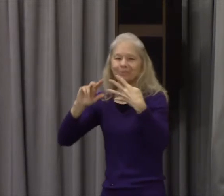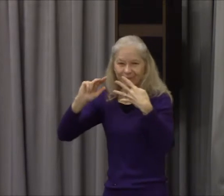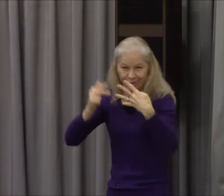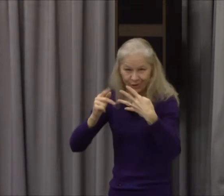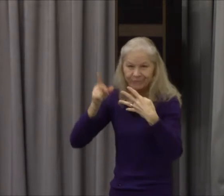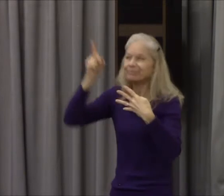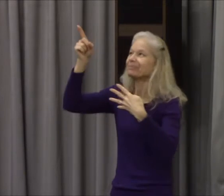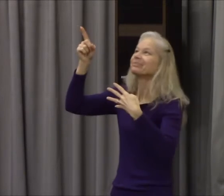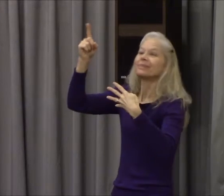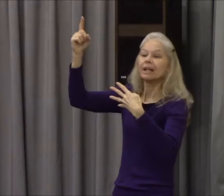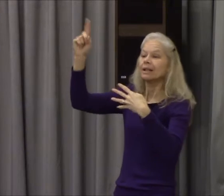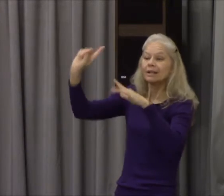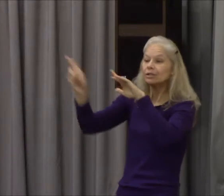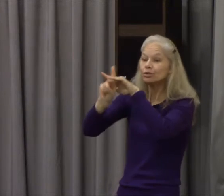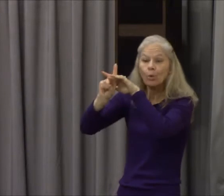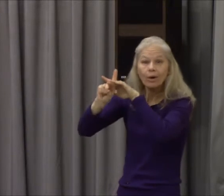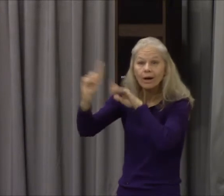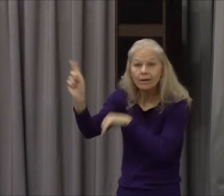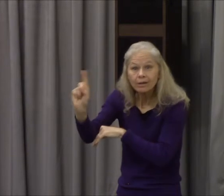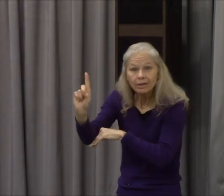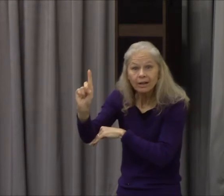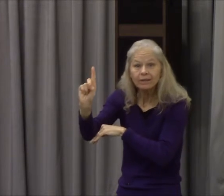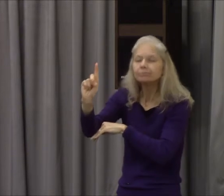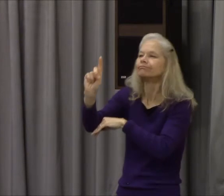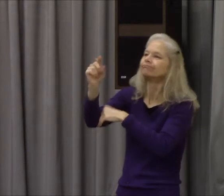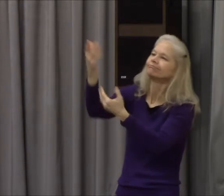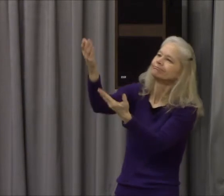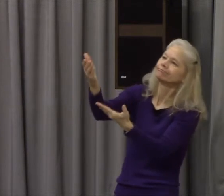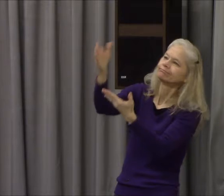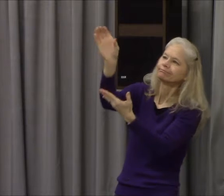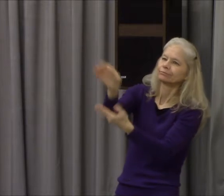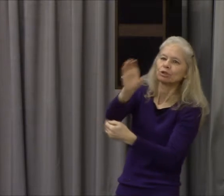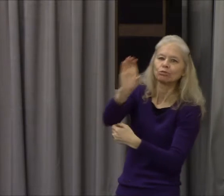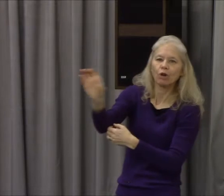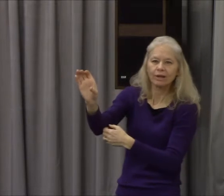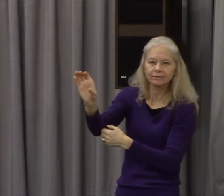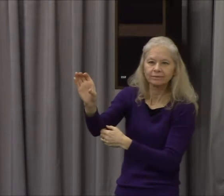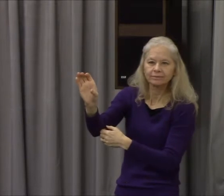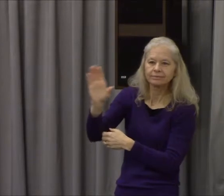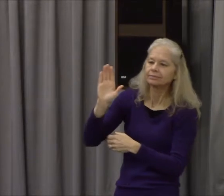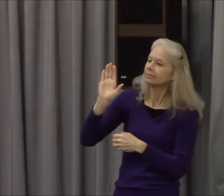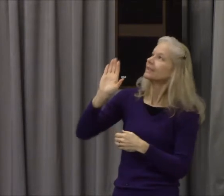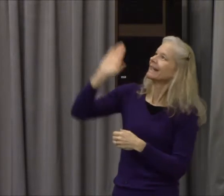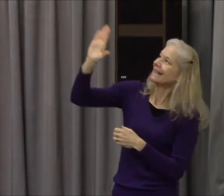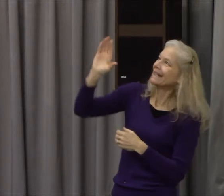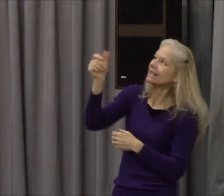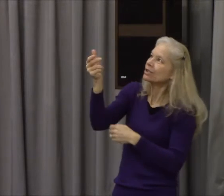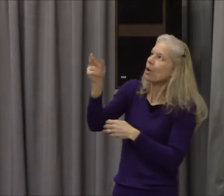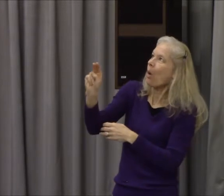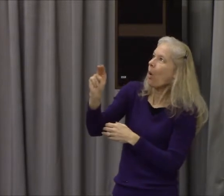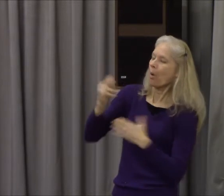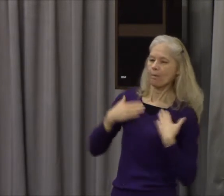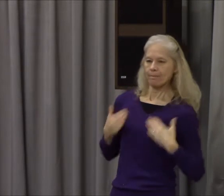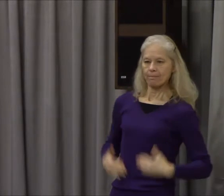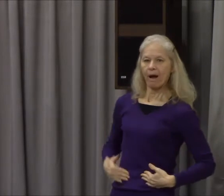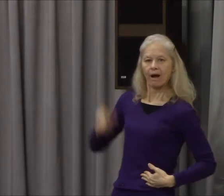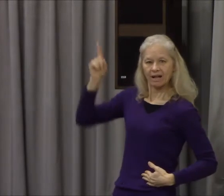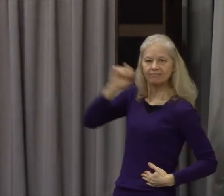whose own self bear our sins in his own body on the tree that we being dead to sin should live under righteousness by whose stripes you were healed